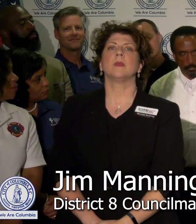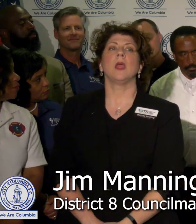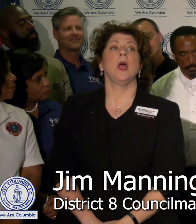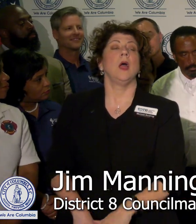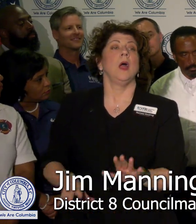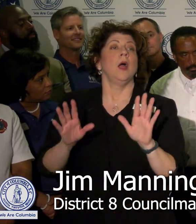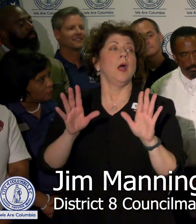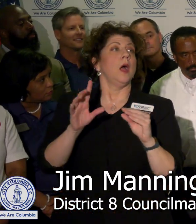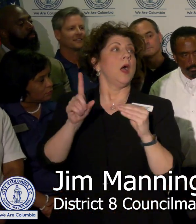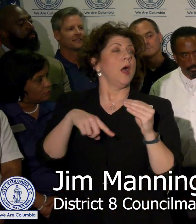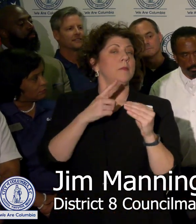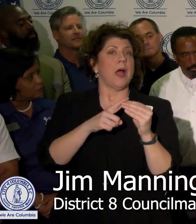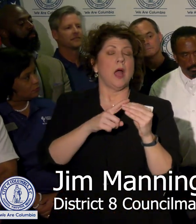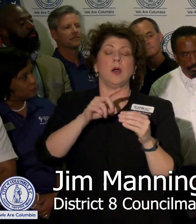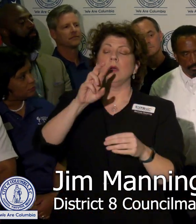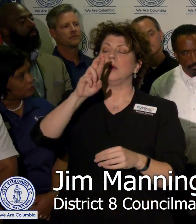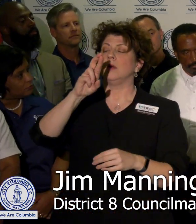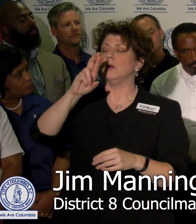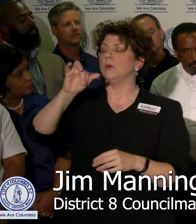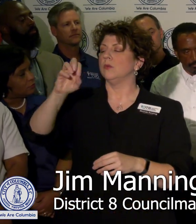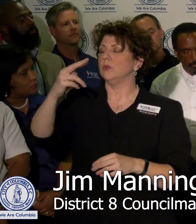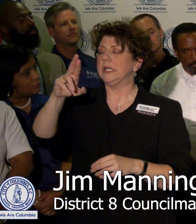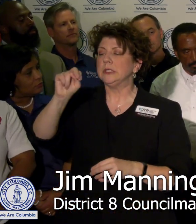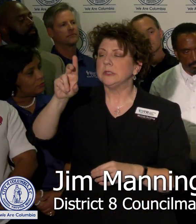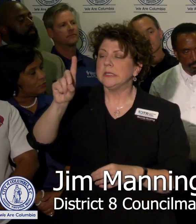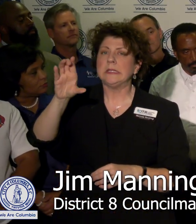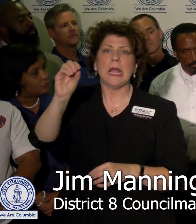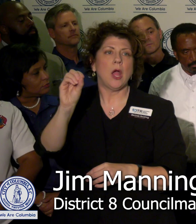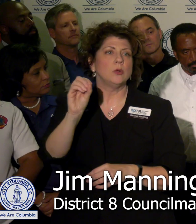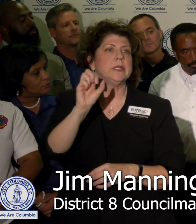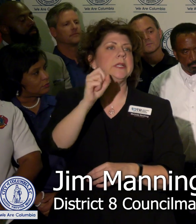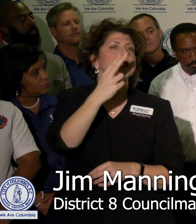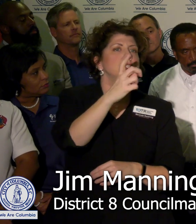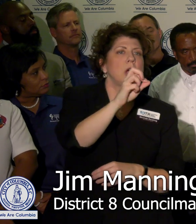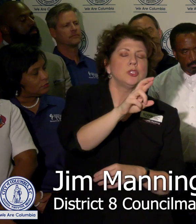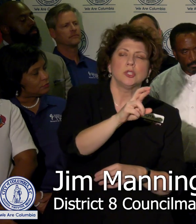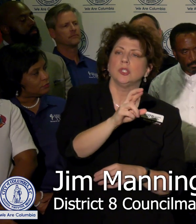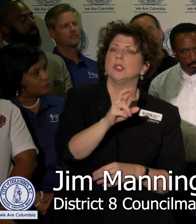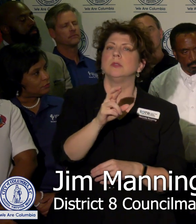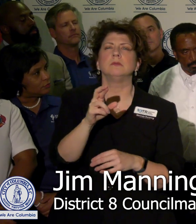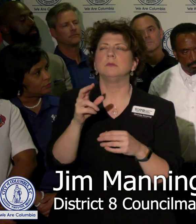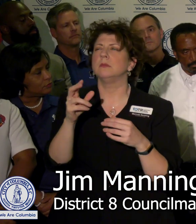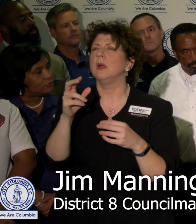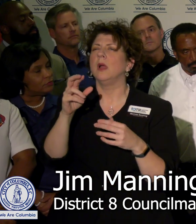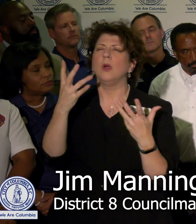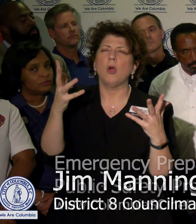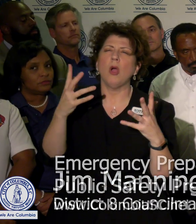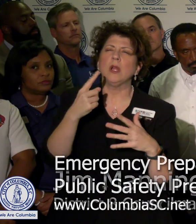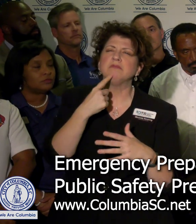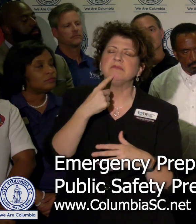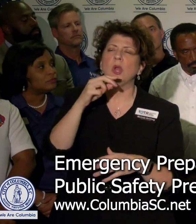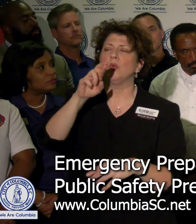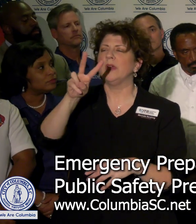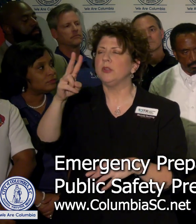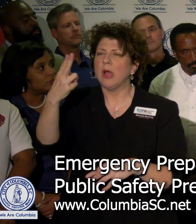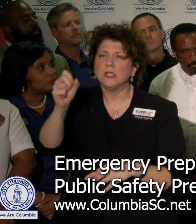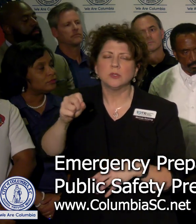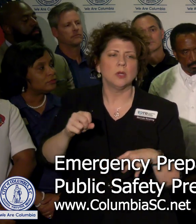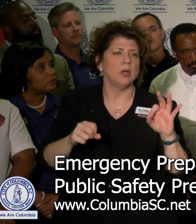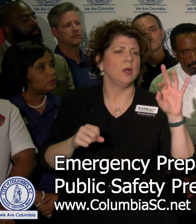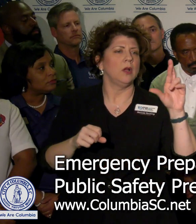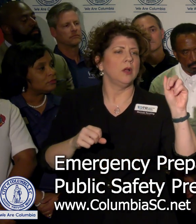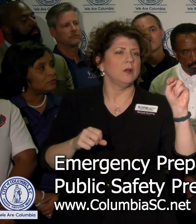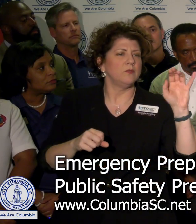With regard to Richland County and shelters, currently open has already been said Ridgeview High School, Francis